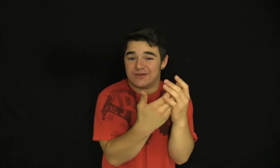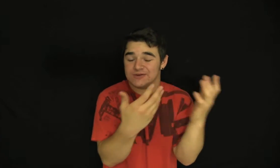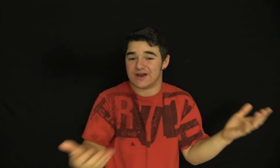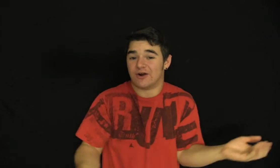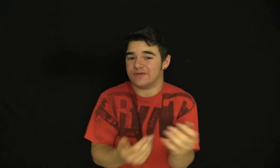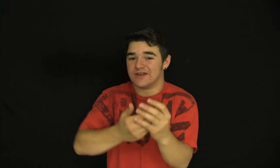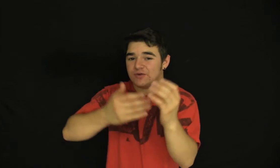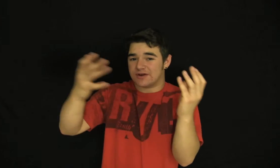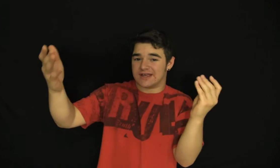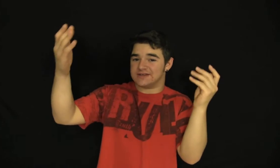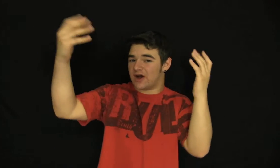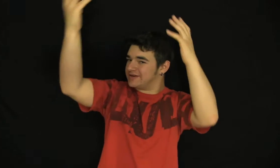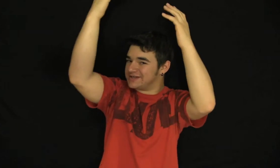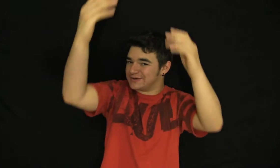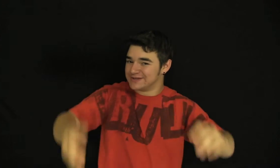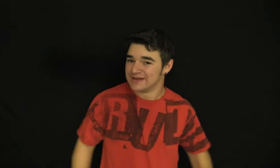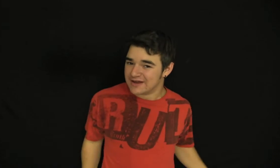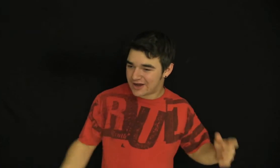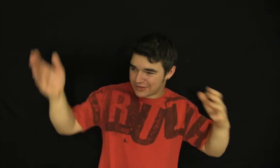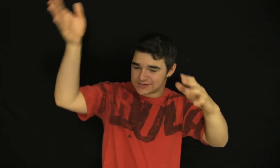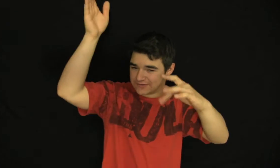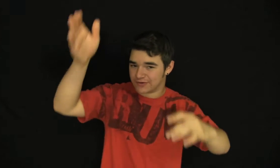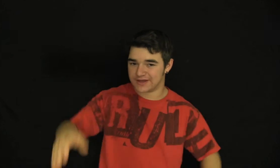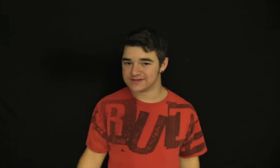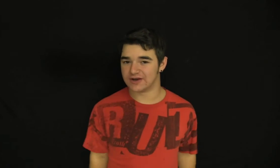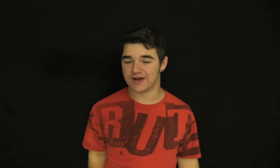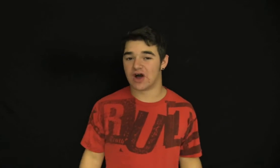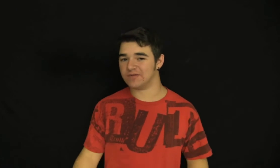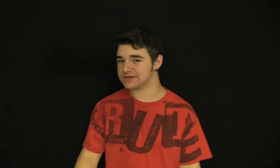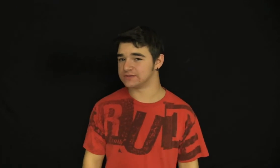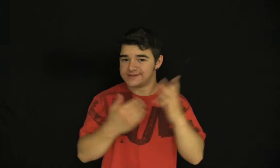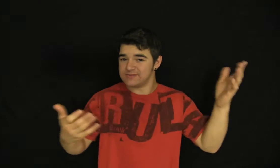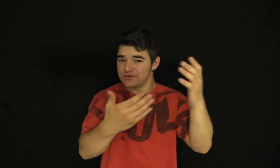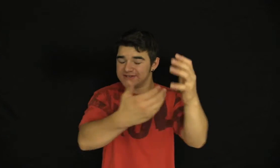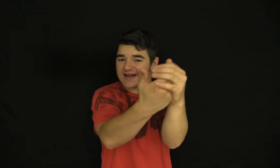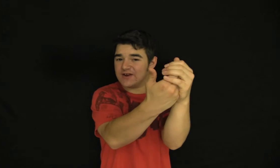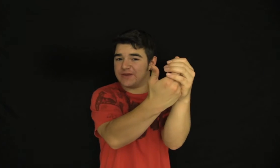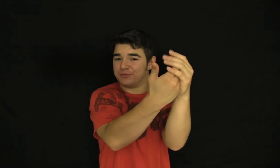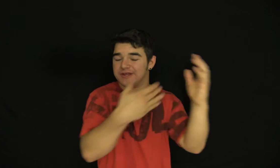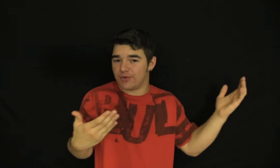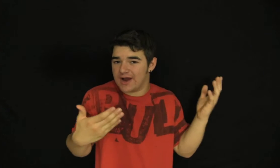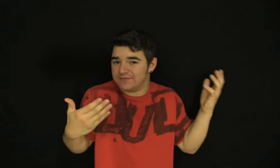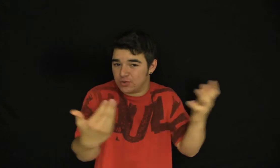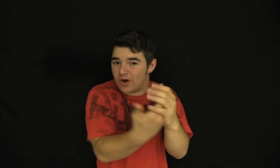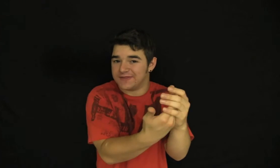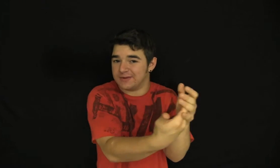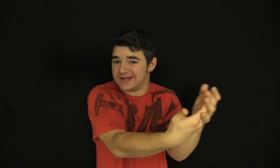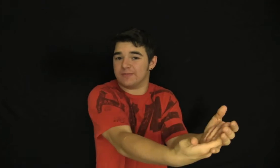in their own sorrow, and the other one is obviously doing other sinful things that are kind of obvious. To me, those are the kind of people that you kind of, you want them to get the